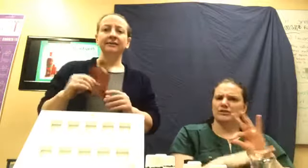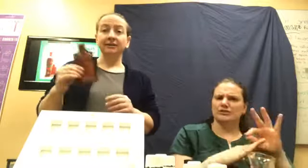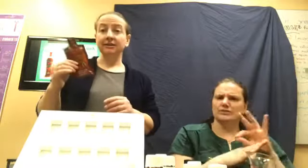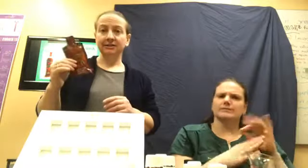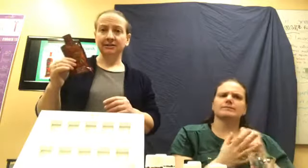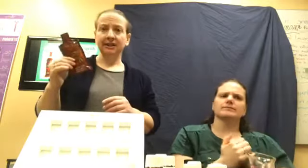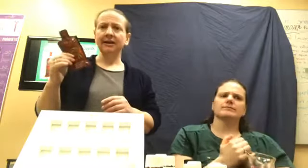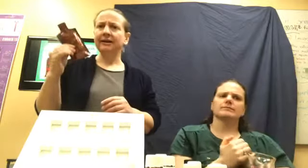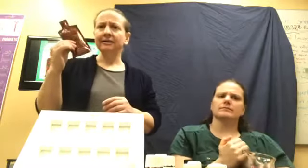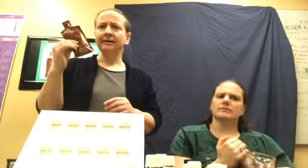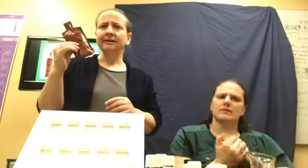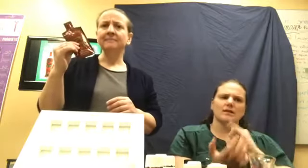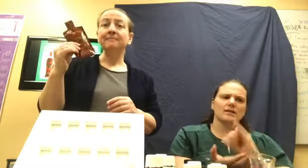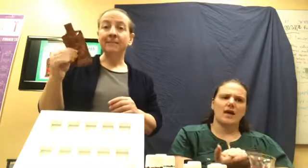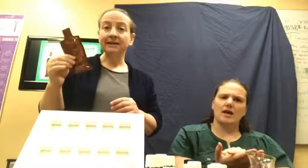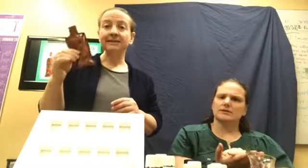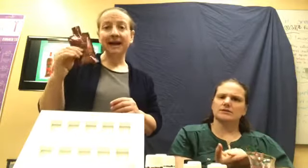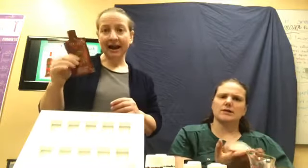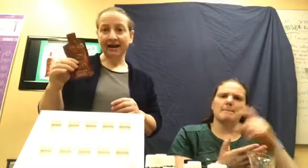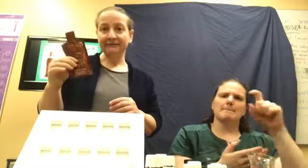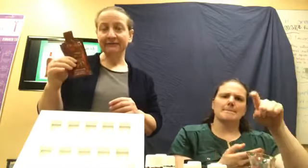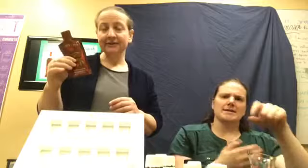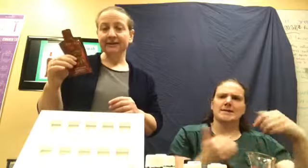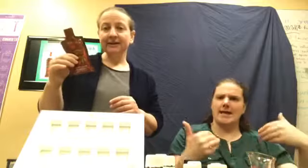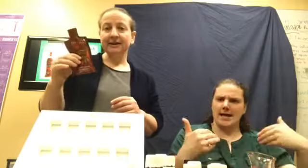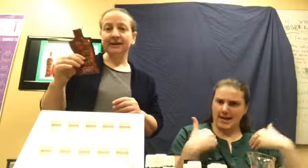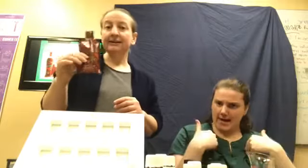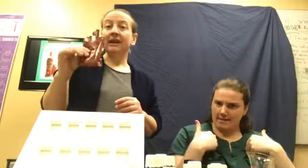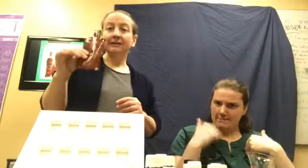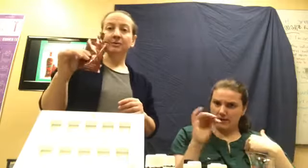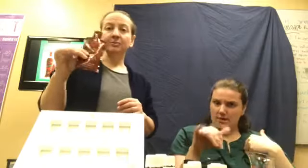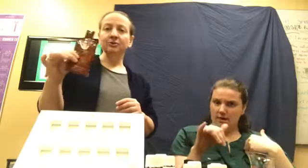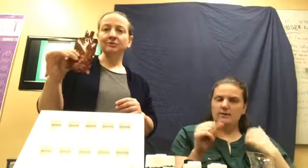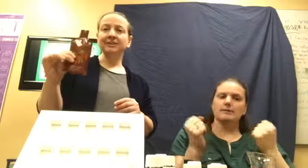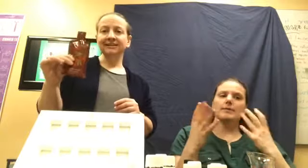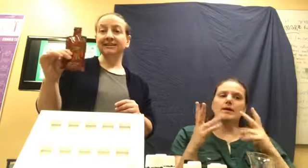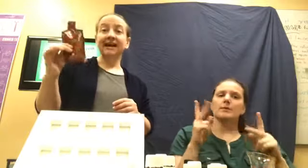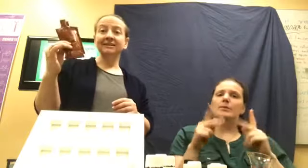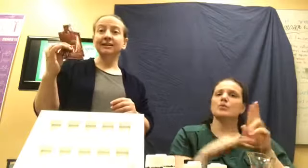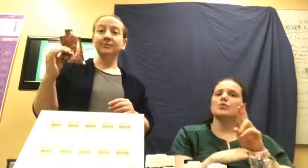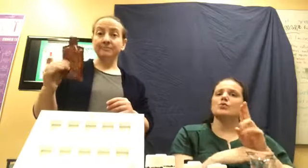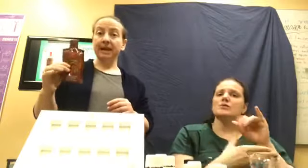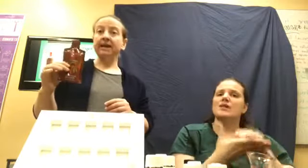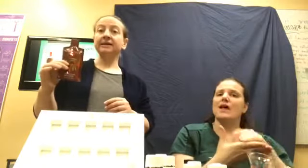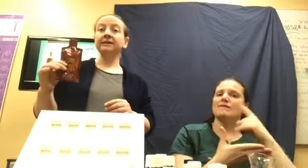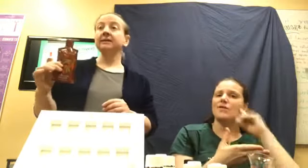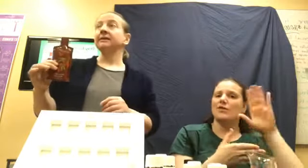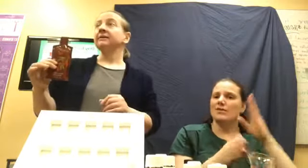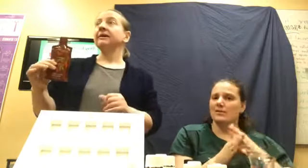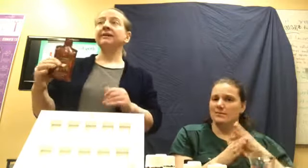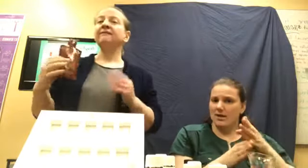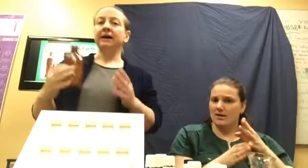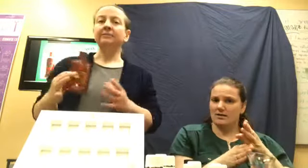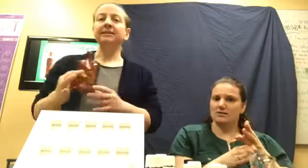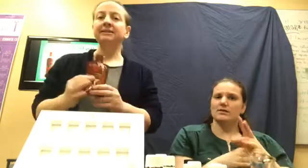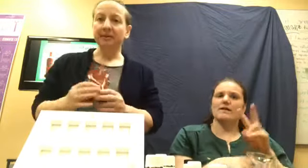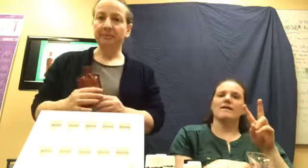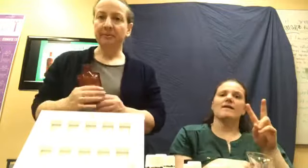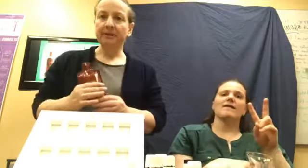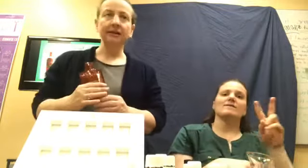this is just like a must have. A lot of people use this as their main like vitamin supplement. A